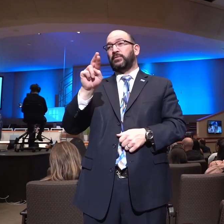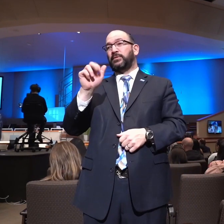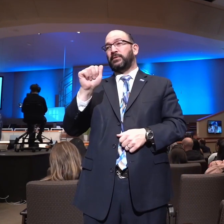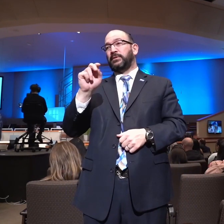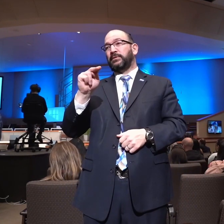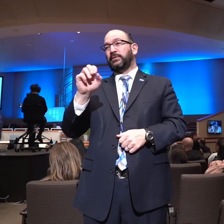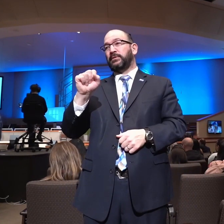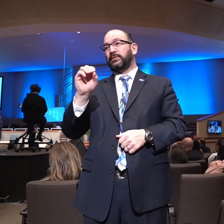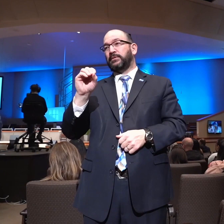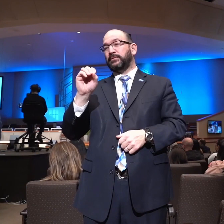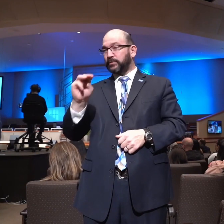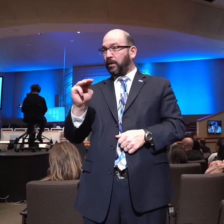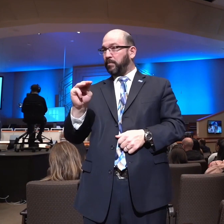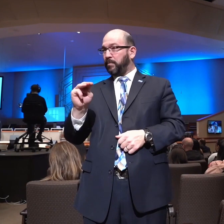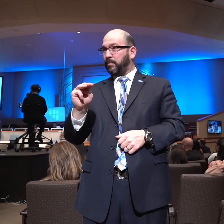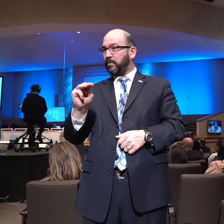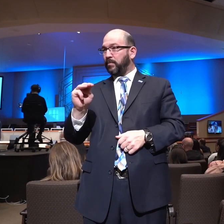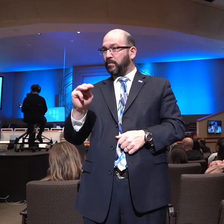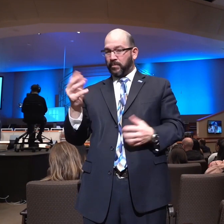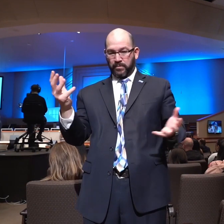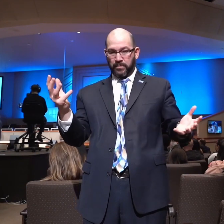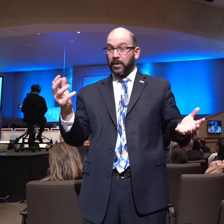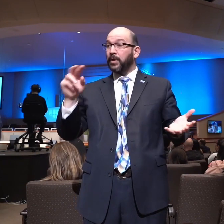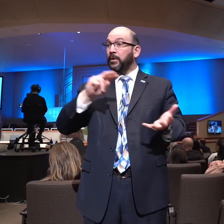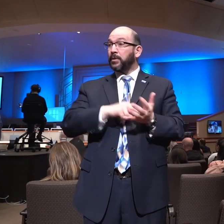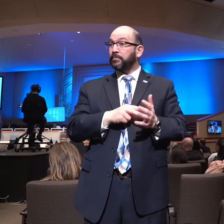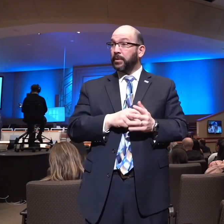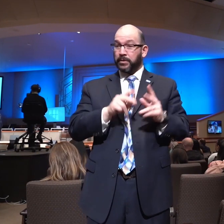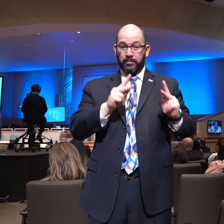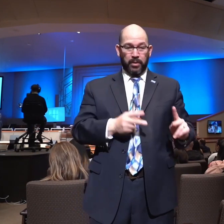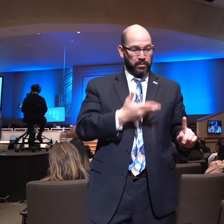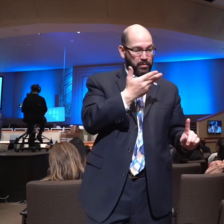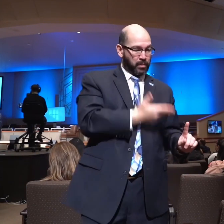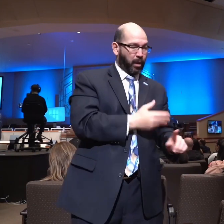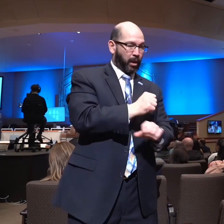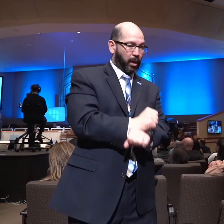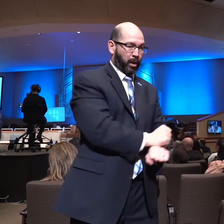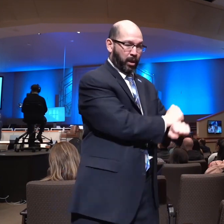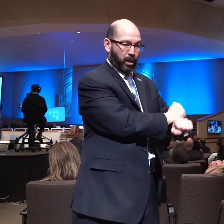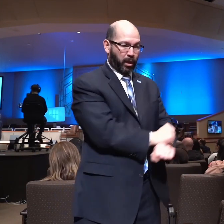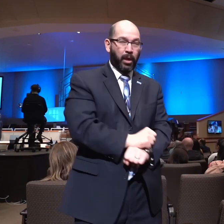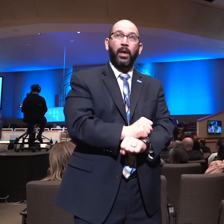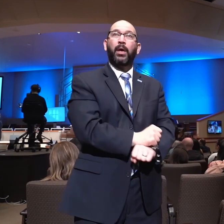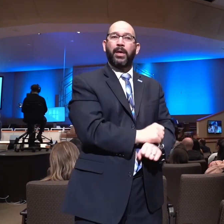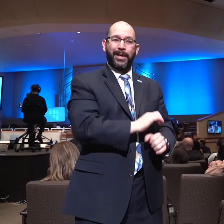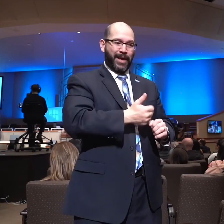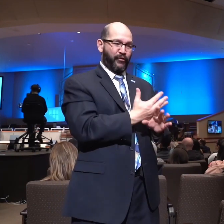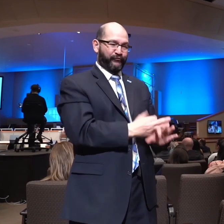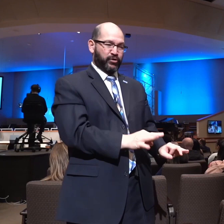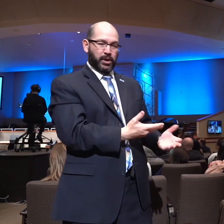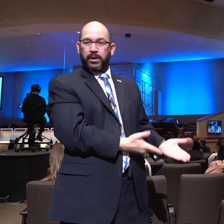Ransom is what is given in exchange for a captive slave. It is the price of substitution.